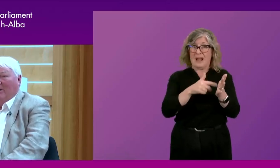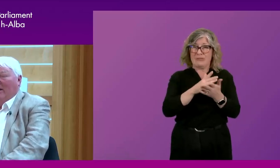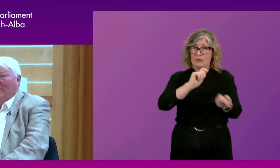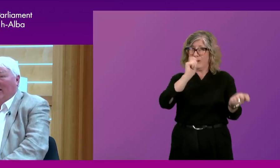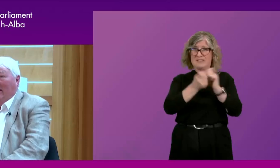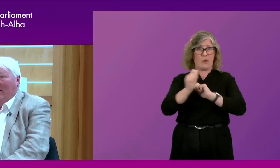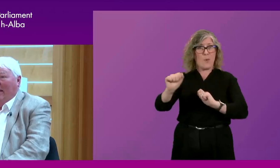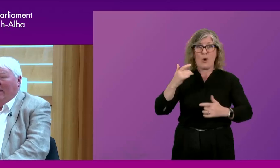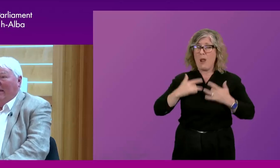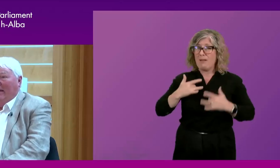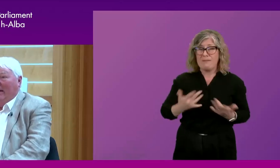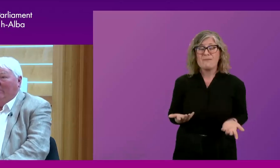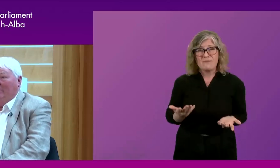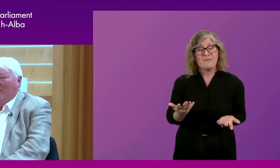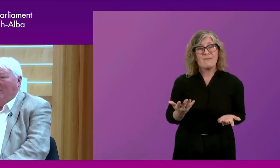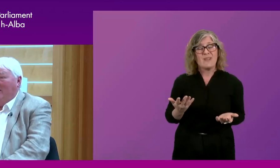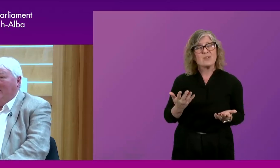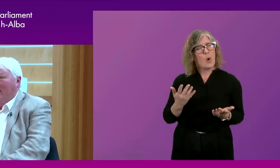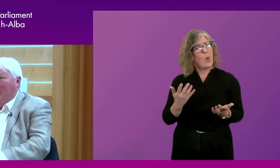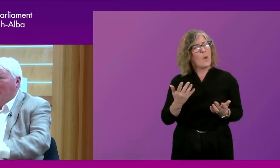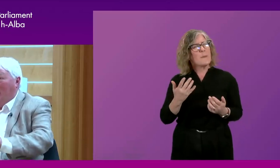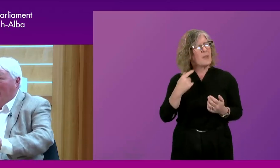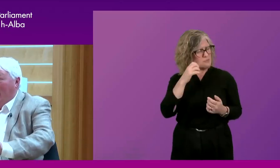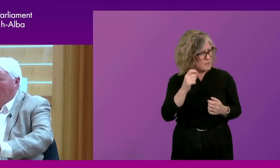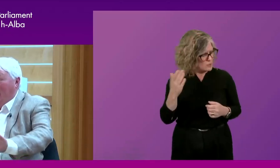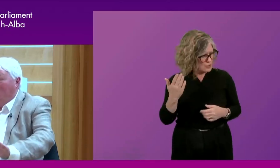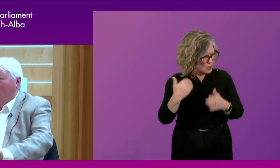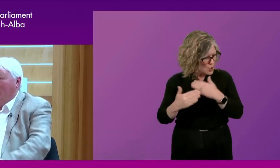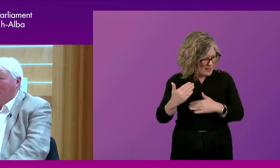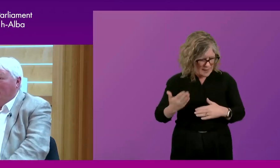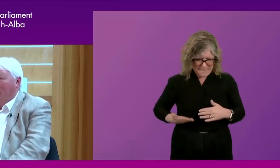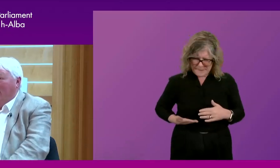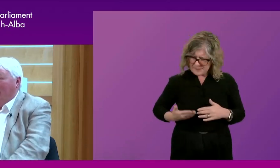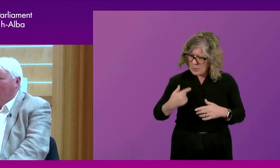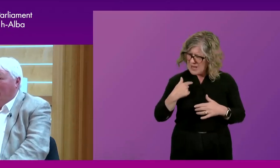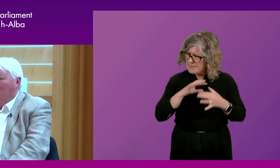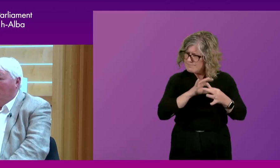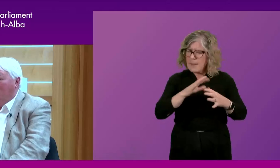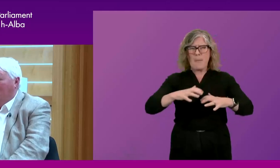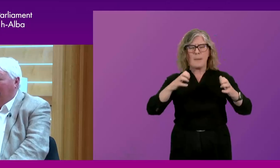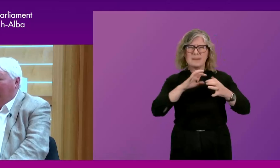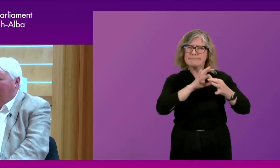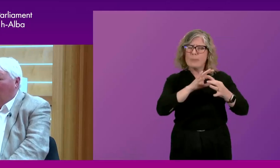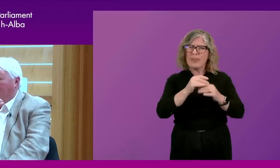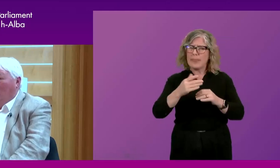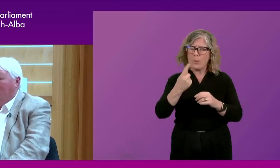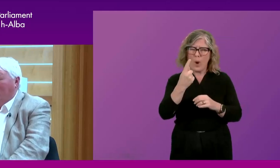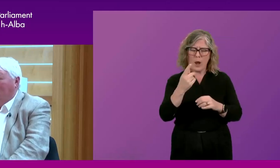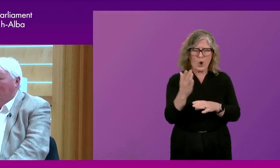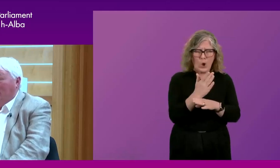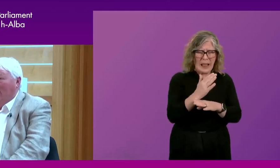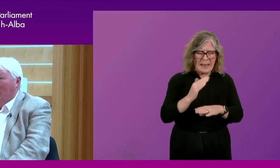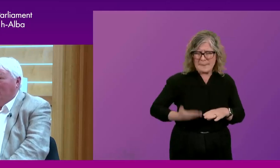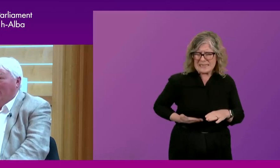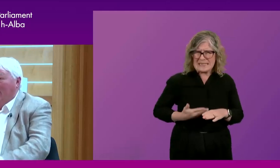remember a very early business, I think, at the parliament, engaged with business from a very early stage when business had been hostile or